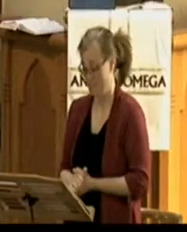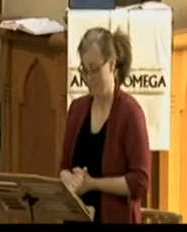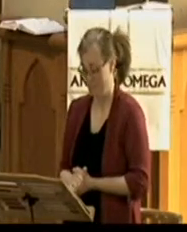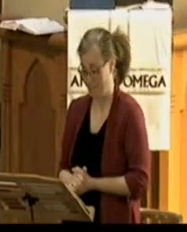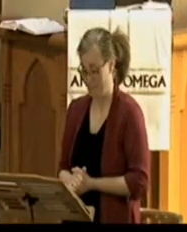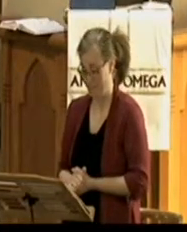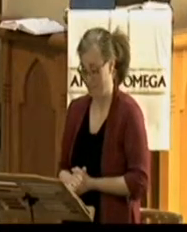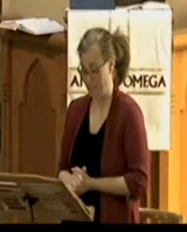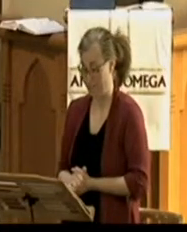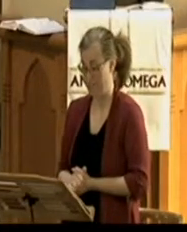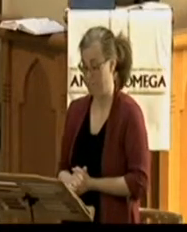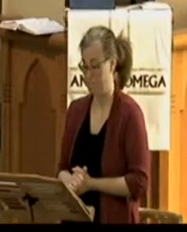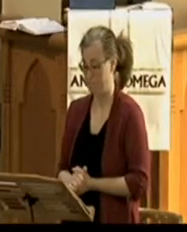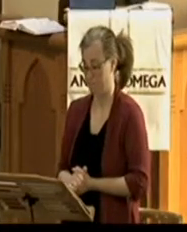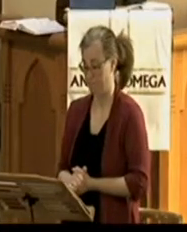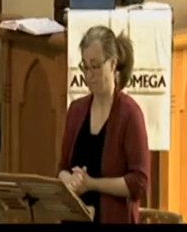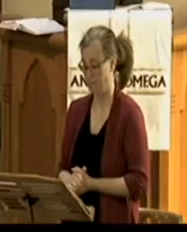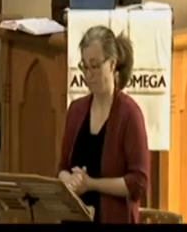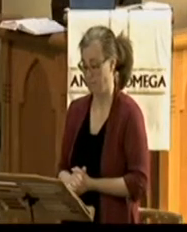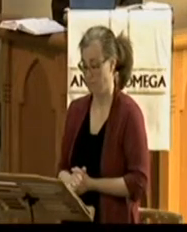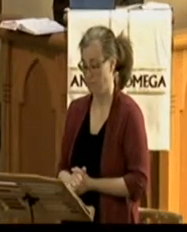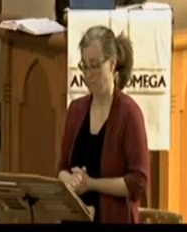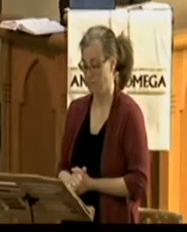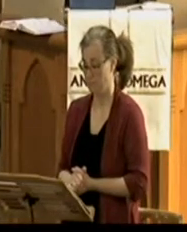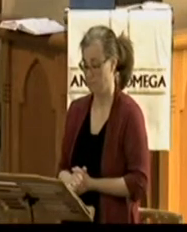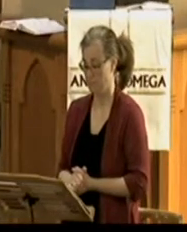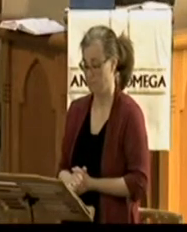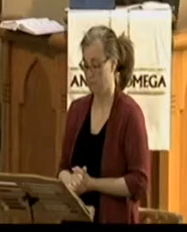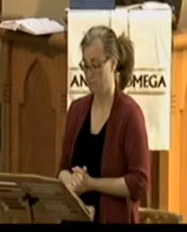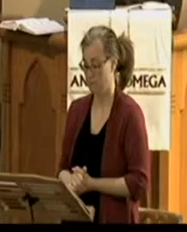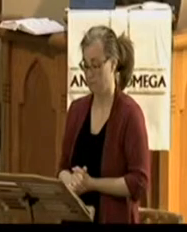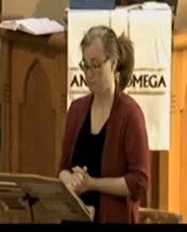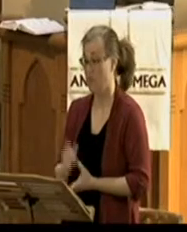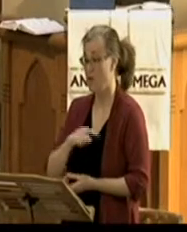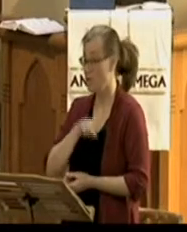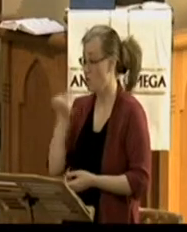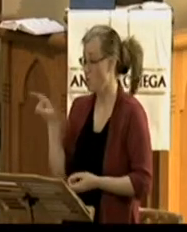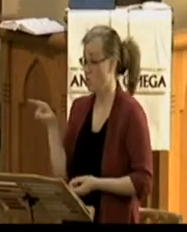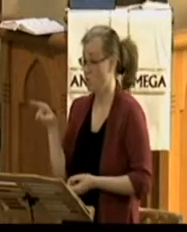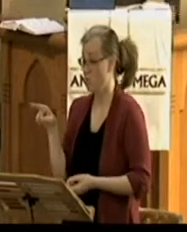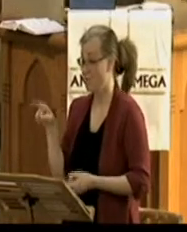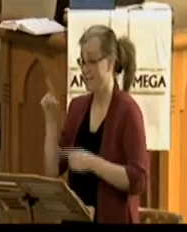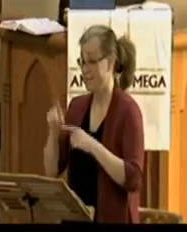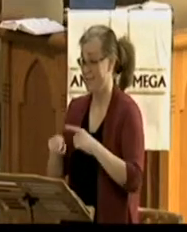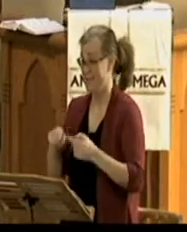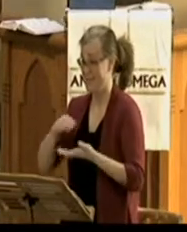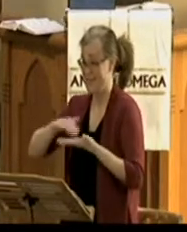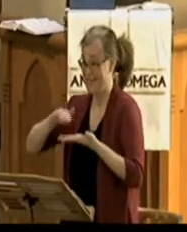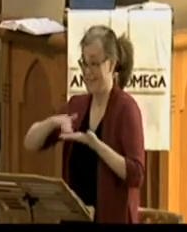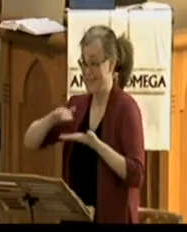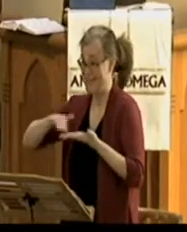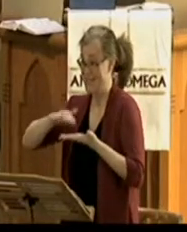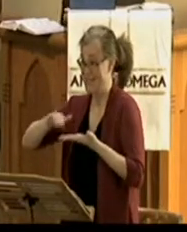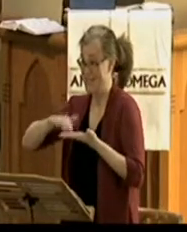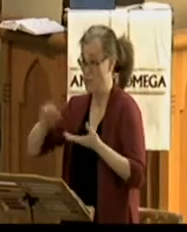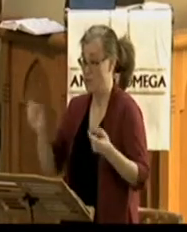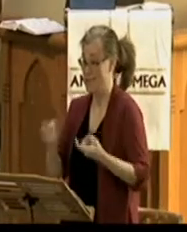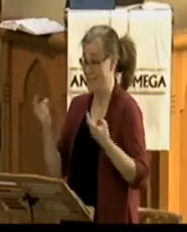Again, to excuse sin, or even to deny Jesus as Lord. Lying to themselves. Well, you know, they're saying, I'm just being intellectually